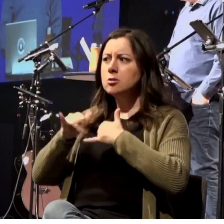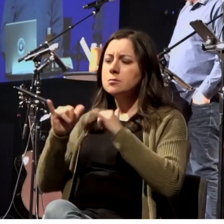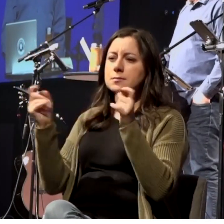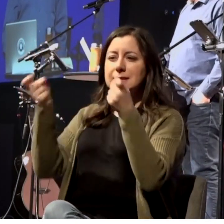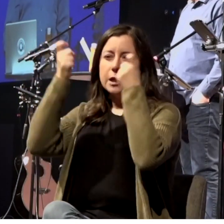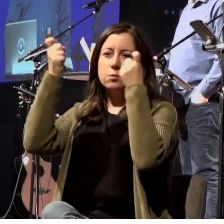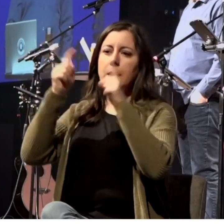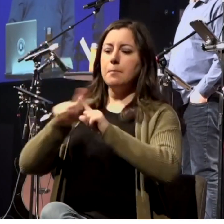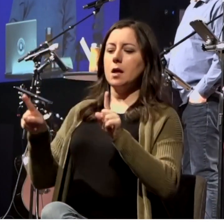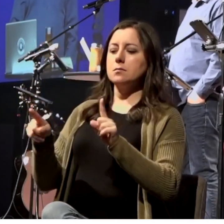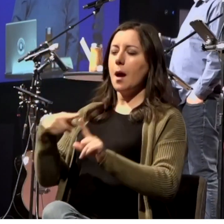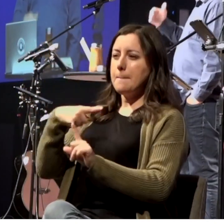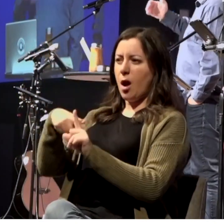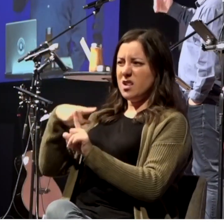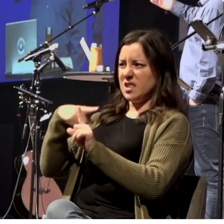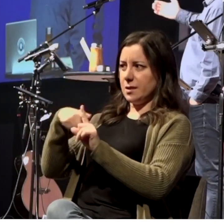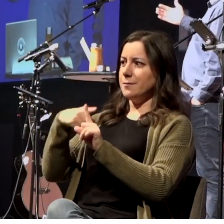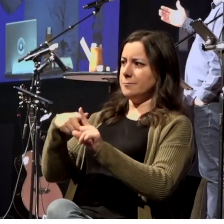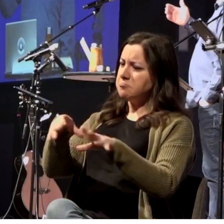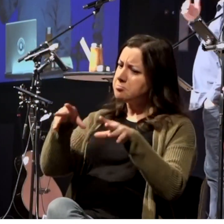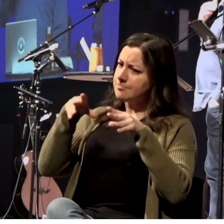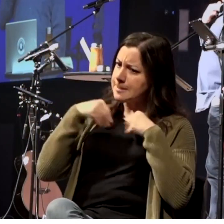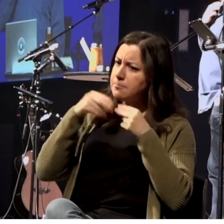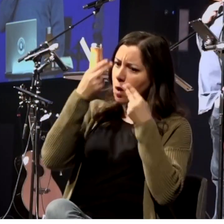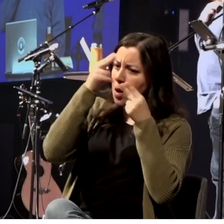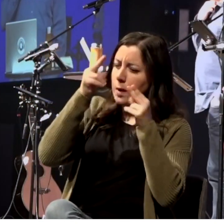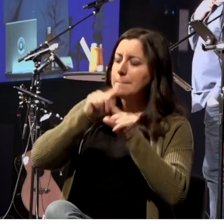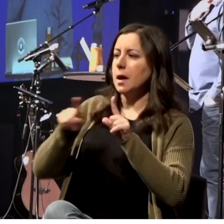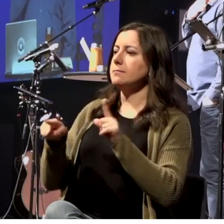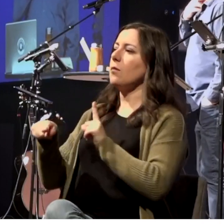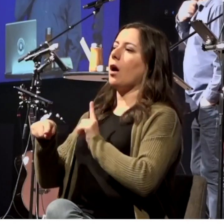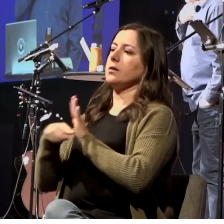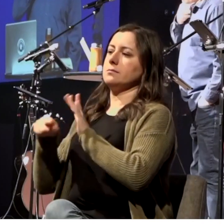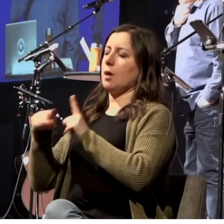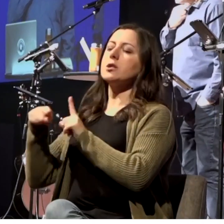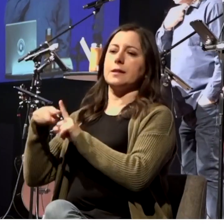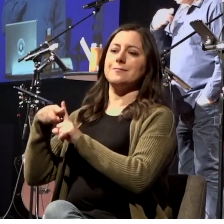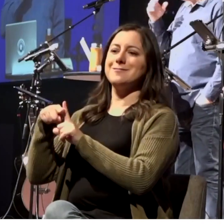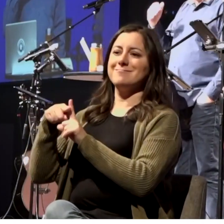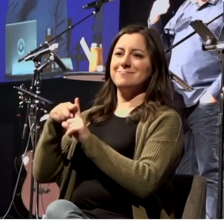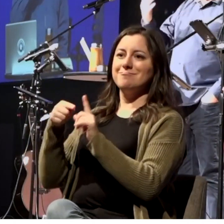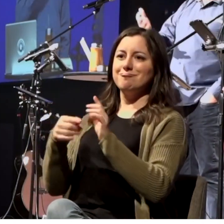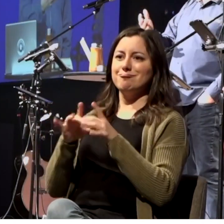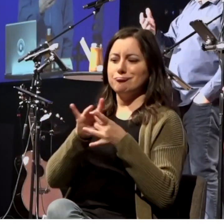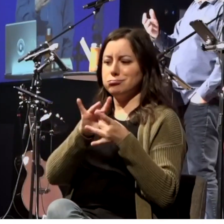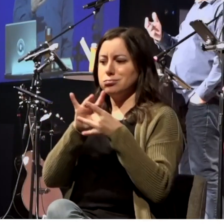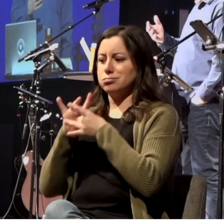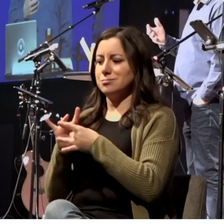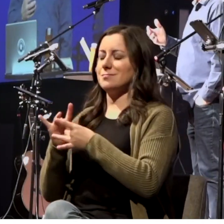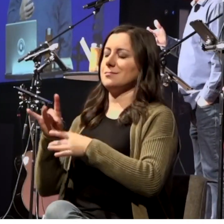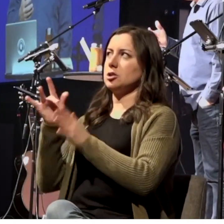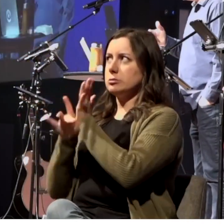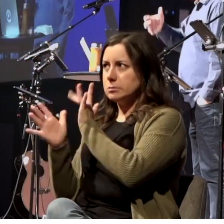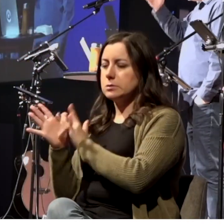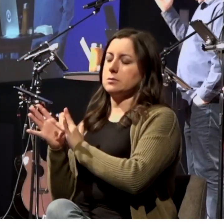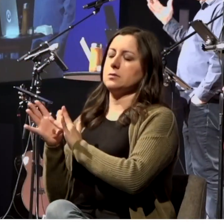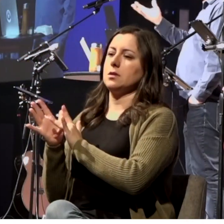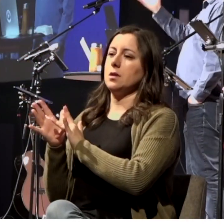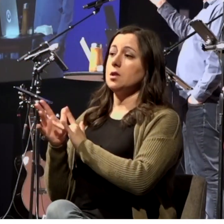You know, a silly example, but a good example. And so, you know, Paul, as he goes into these major cities, he's dealing with